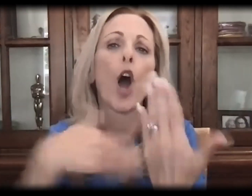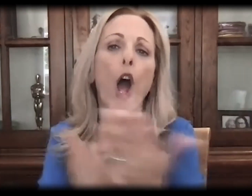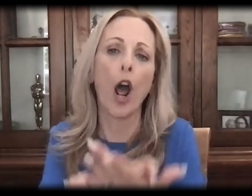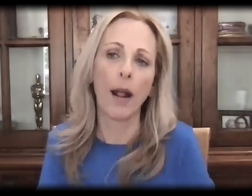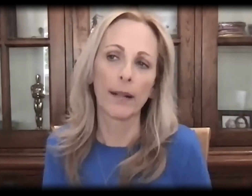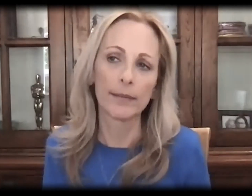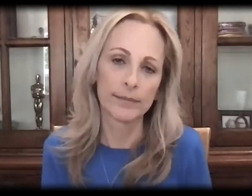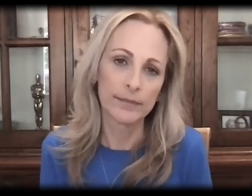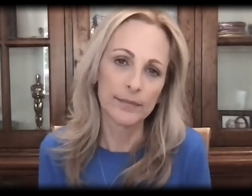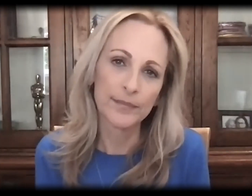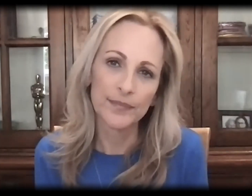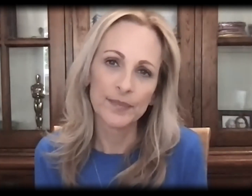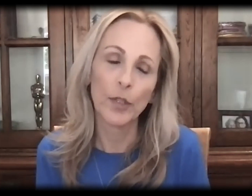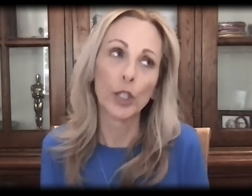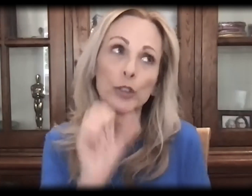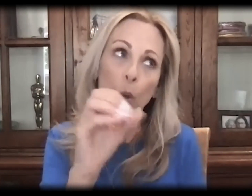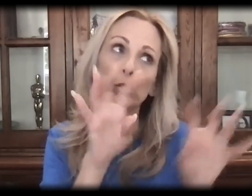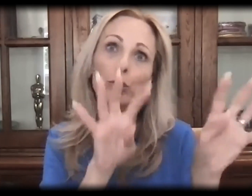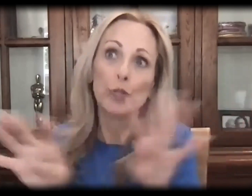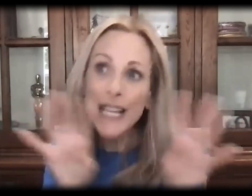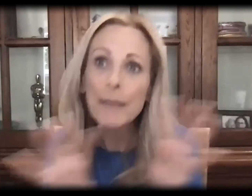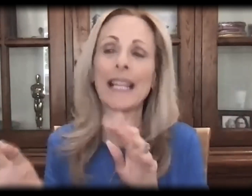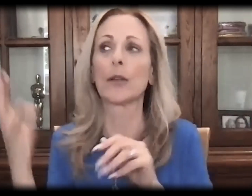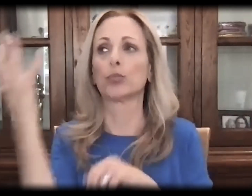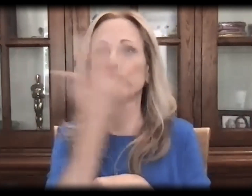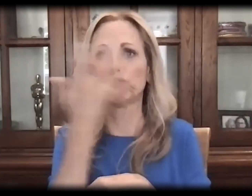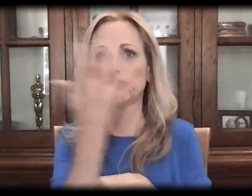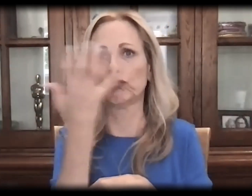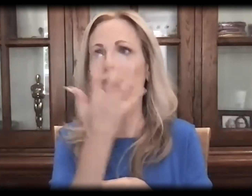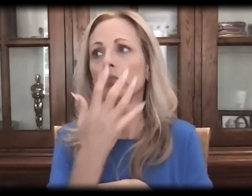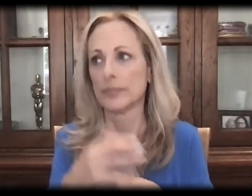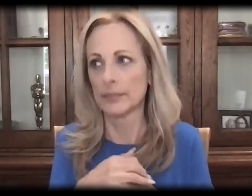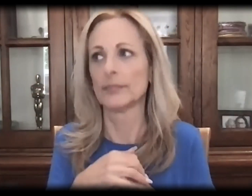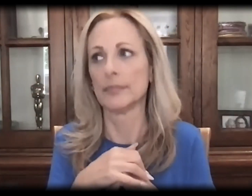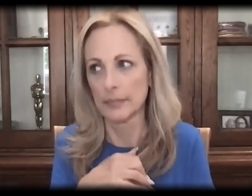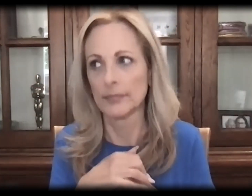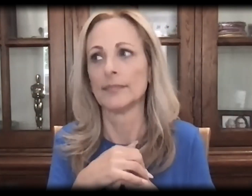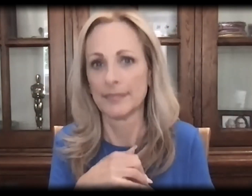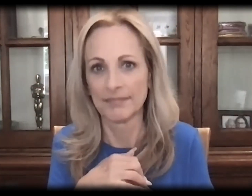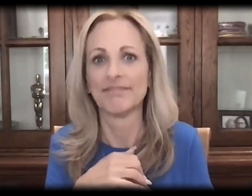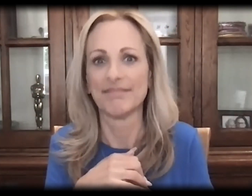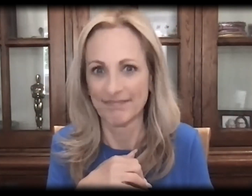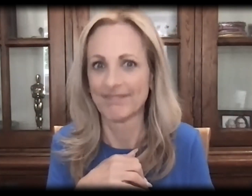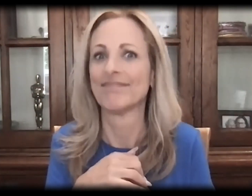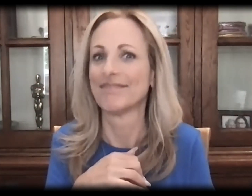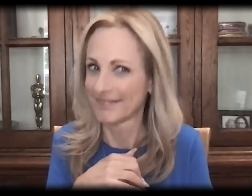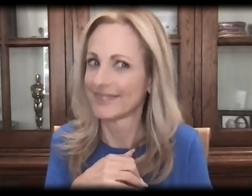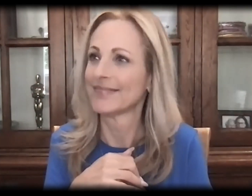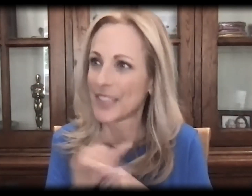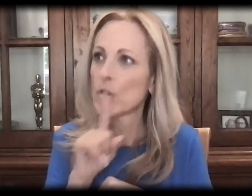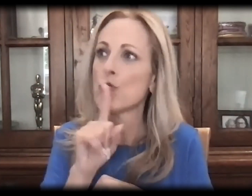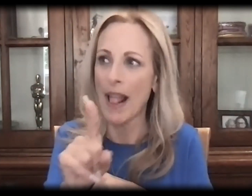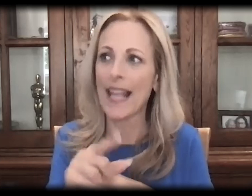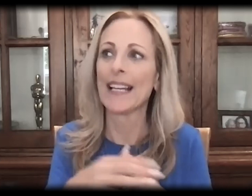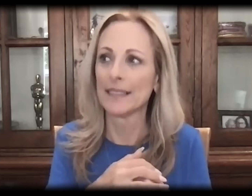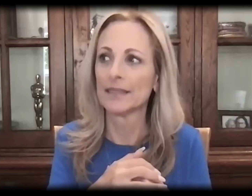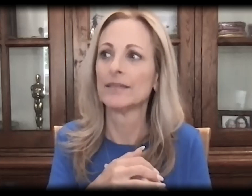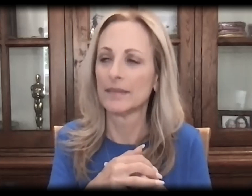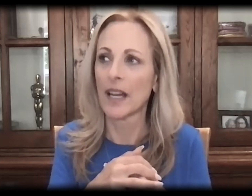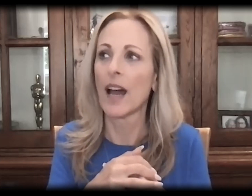It's accessibility for all and streaming does that. Theatres don't do that. Streaming provides the ultimate accessibility. It really does. They really